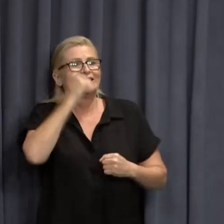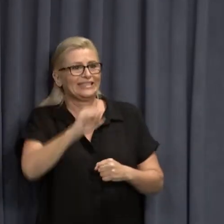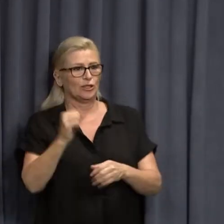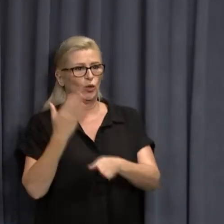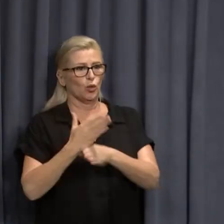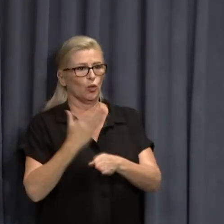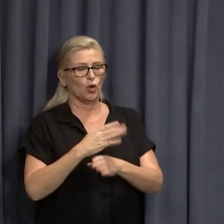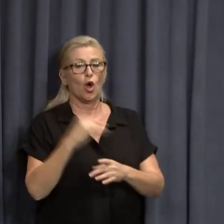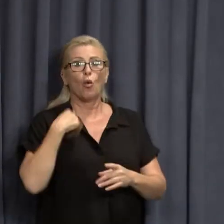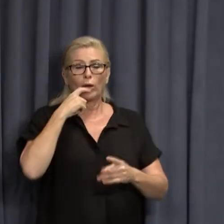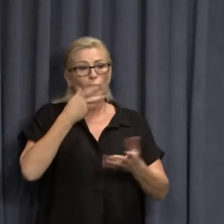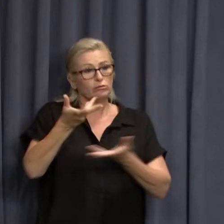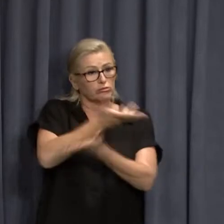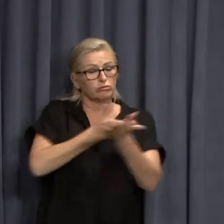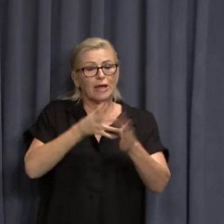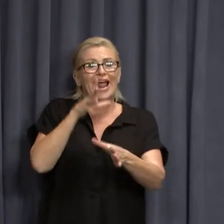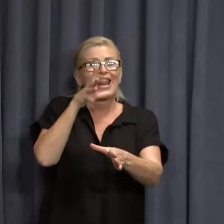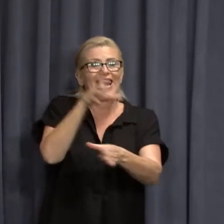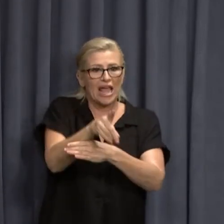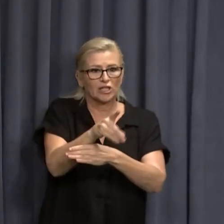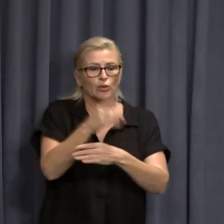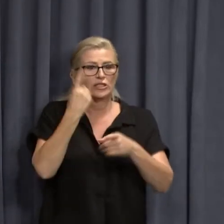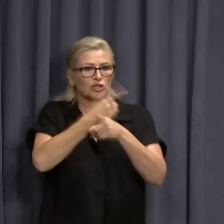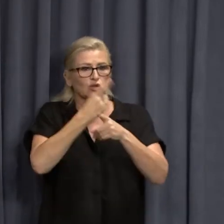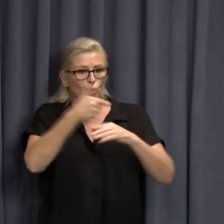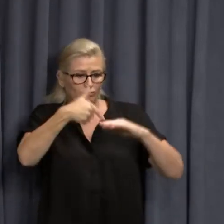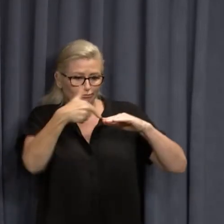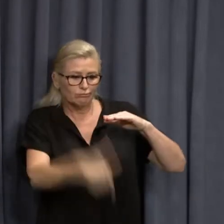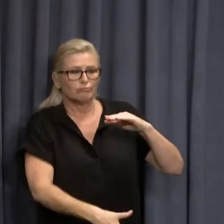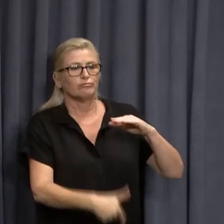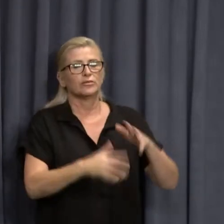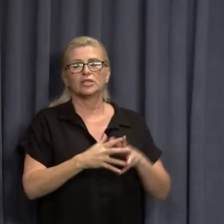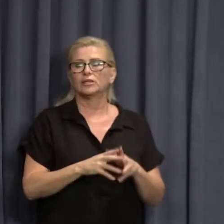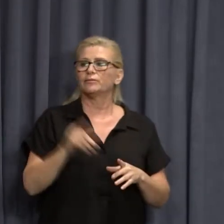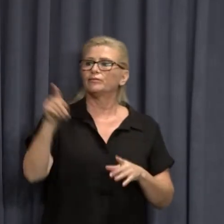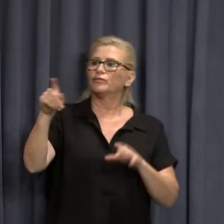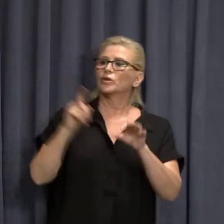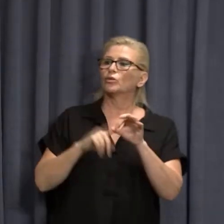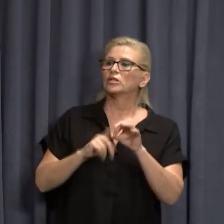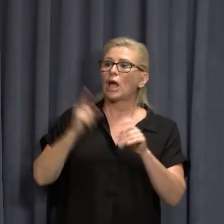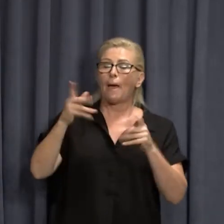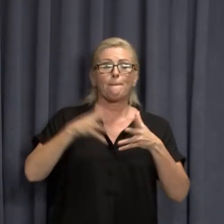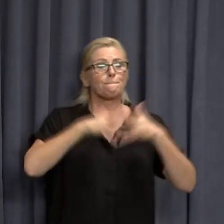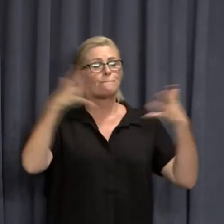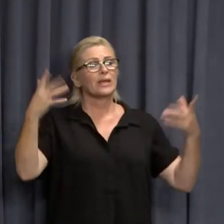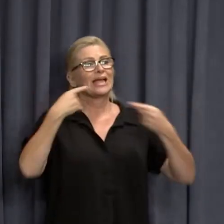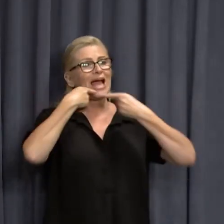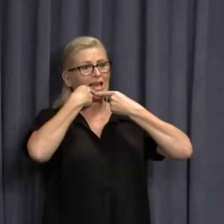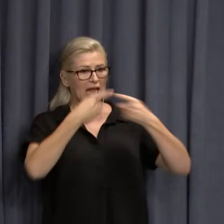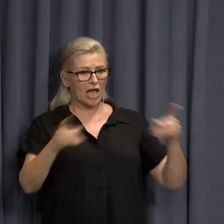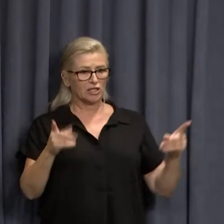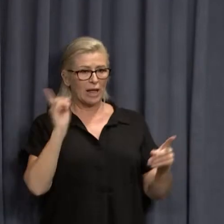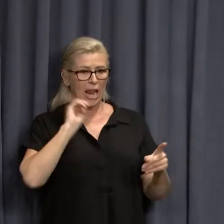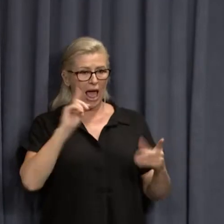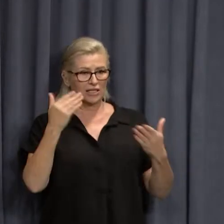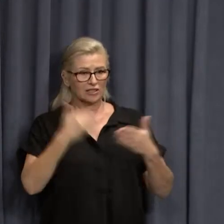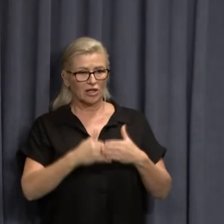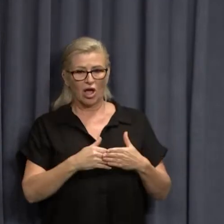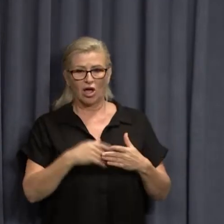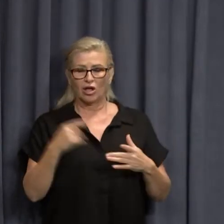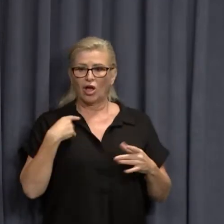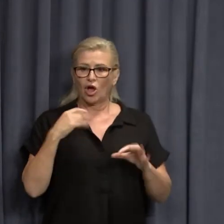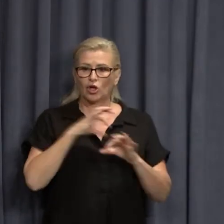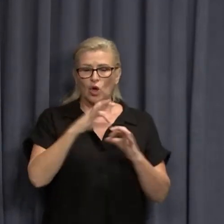next week to go through all those issues. There's a pretty big announcement last night. Did get much sleep